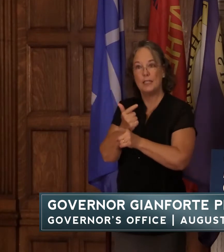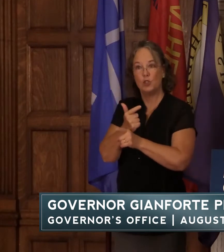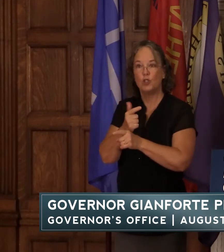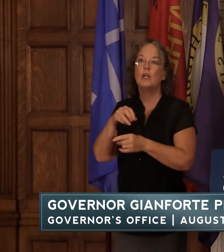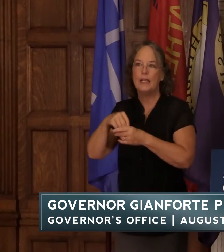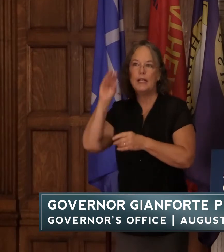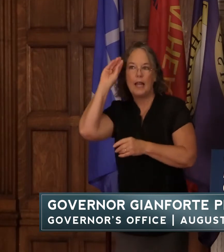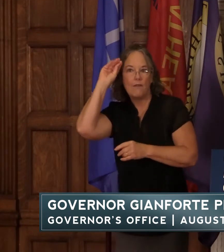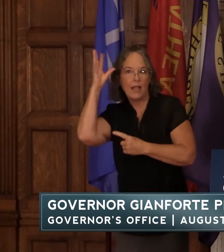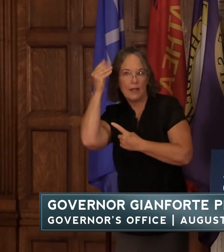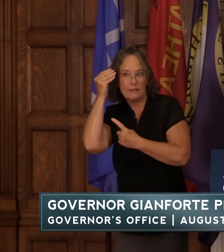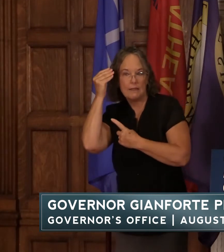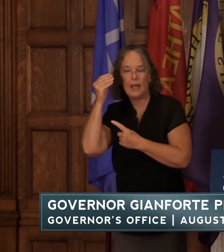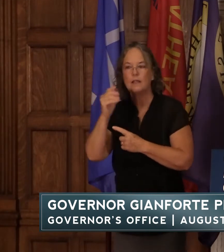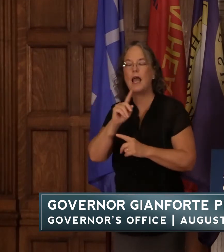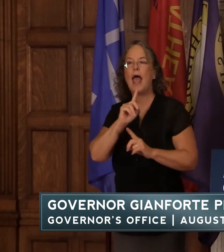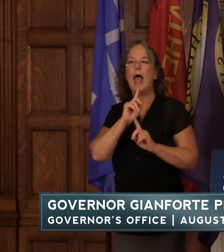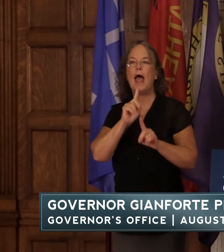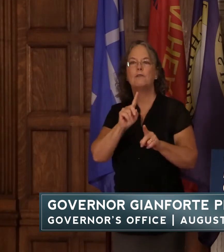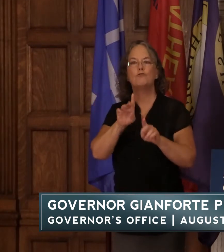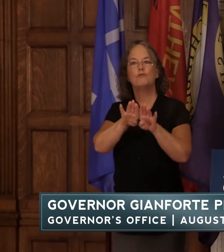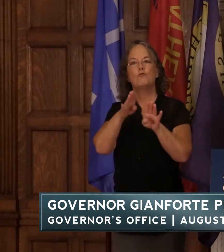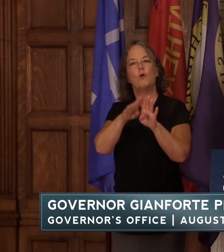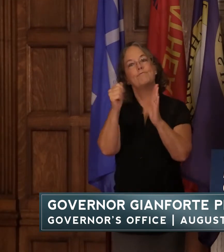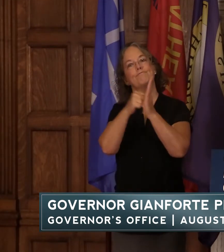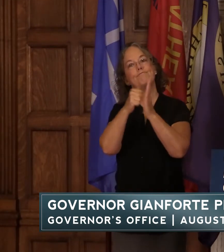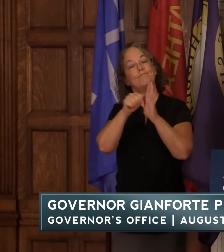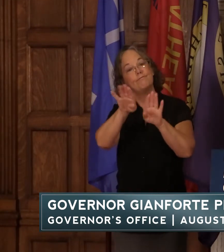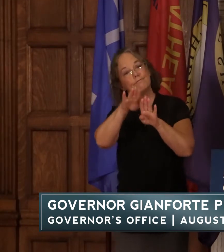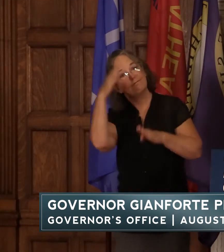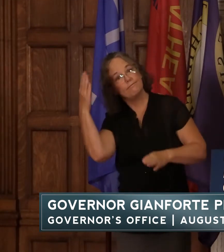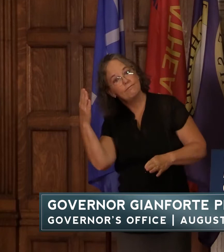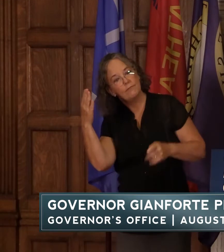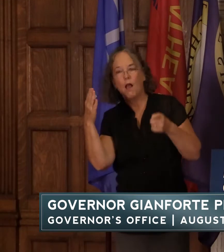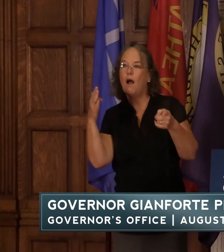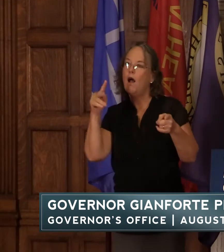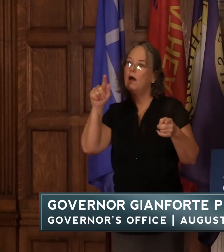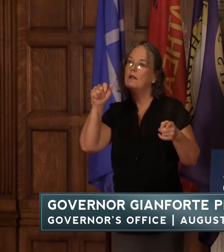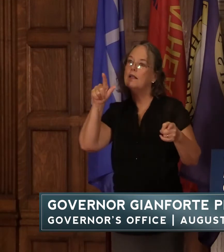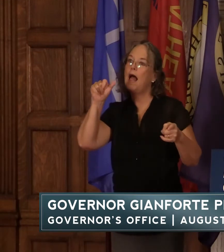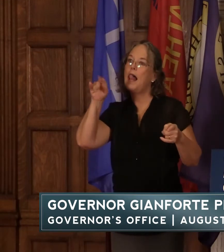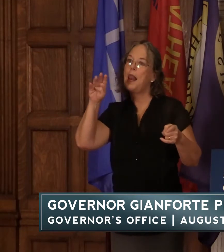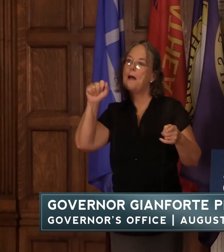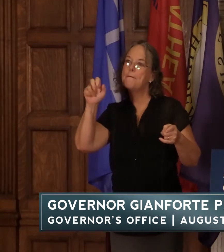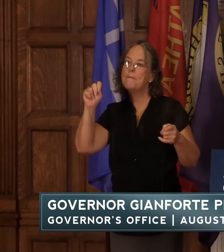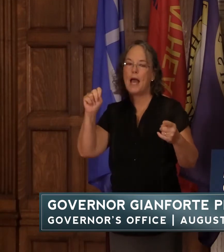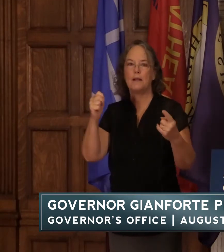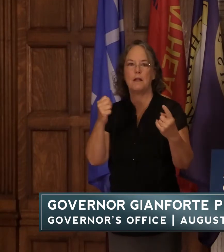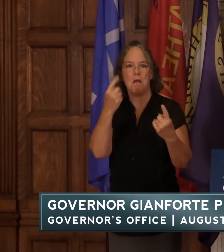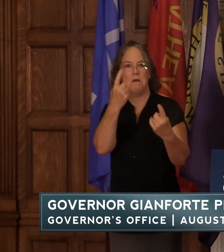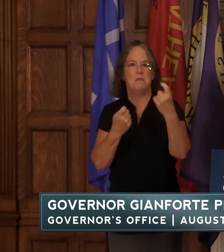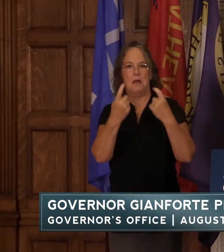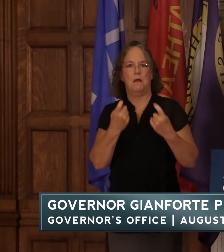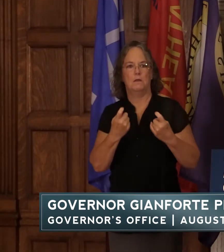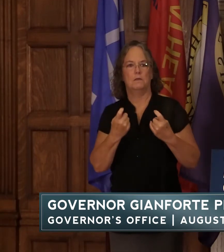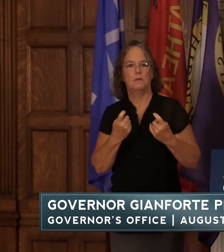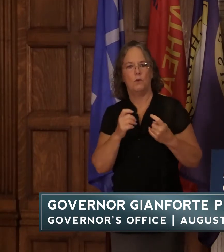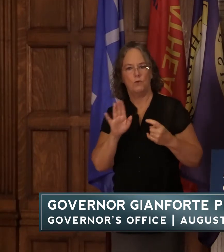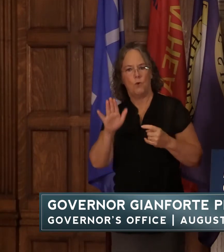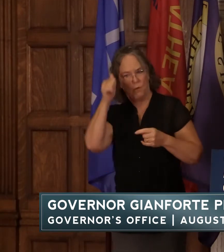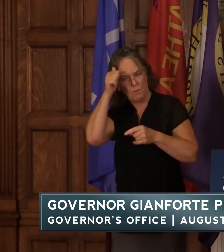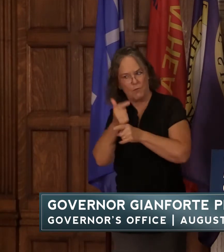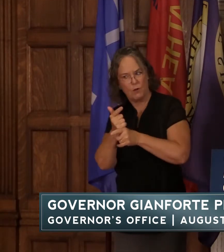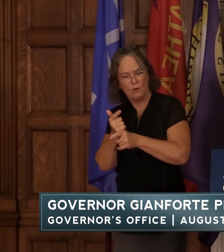afghanistan answered a knock on her door it was the taliban they asked about her brother